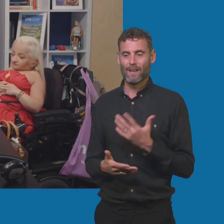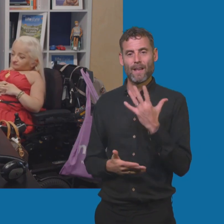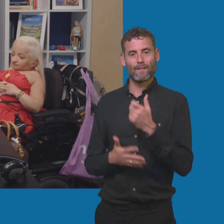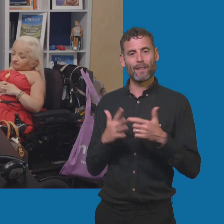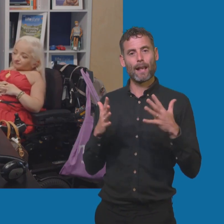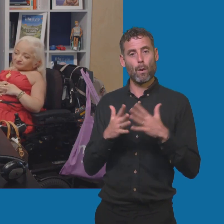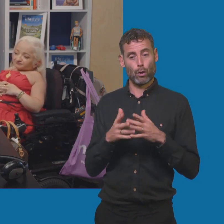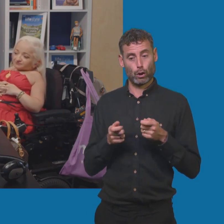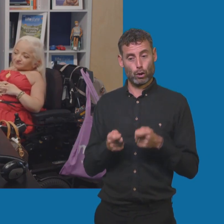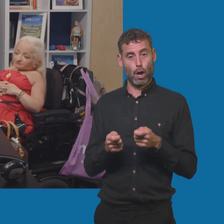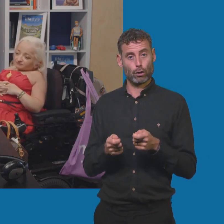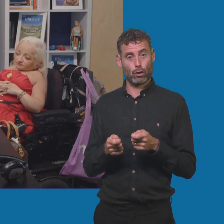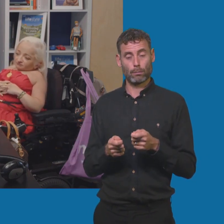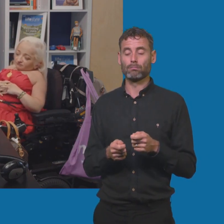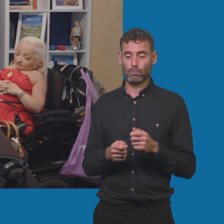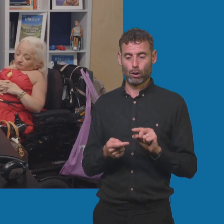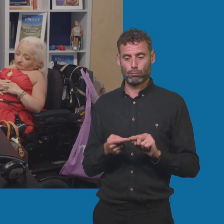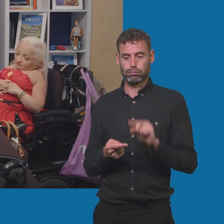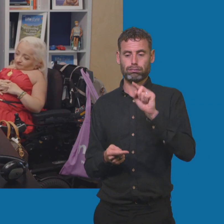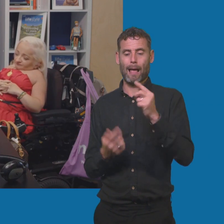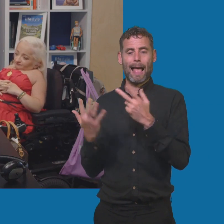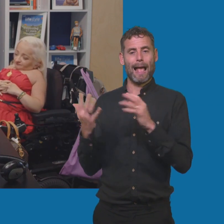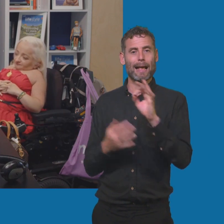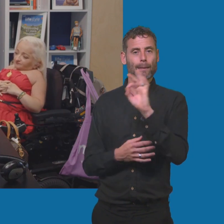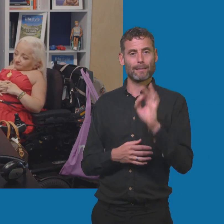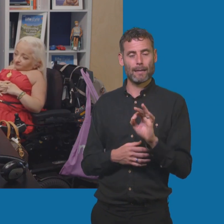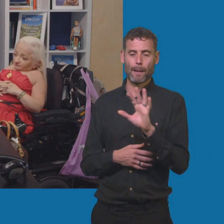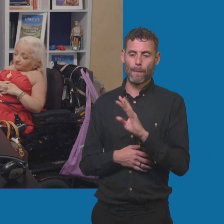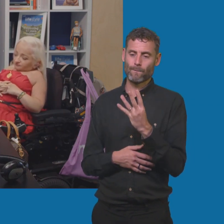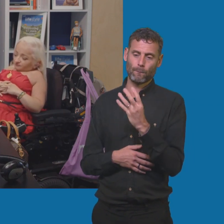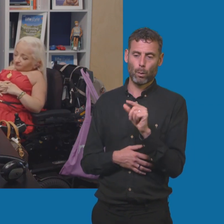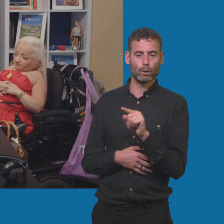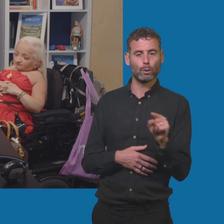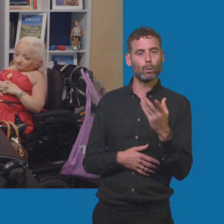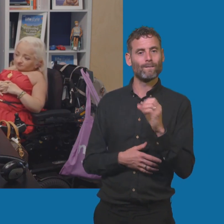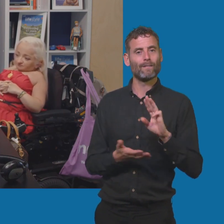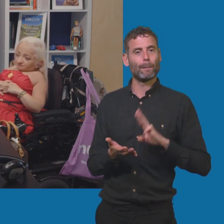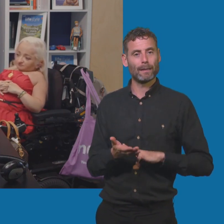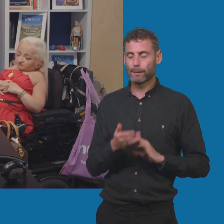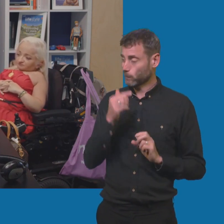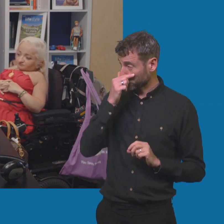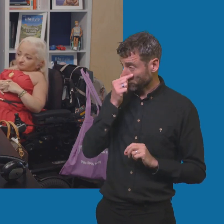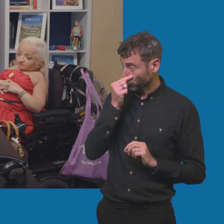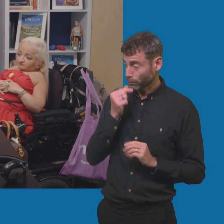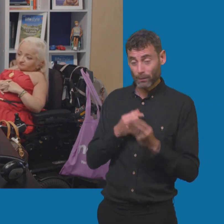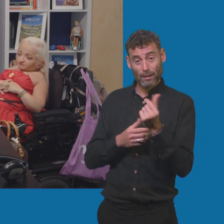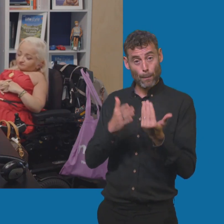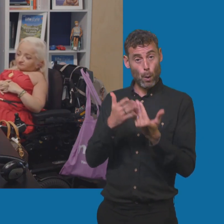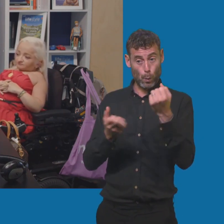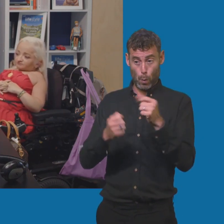generally get you up to 80% battery in around sort of 40 to 50 minutes which is quite good. There are some new cars that have just been added to the scheme